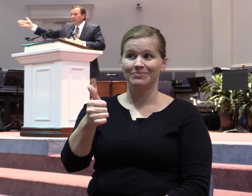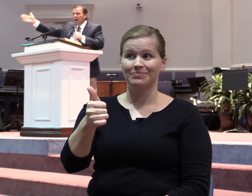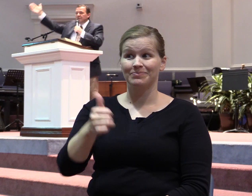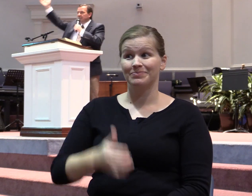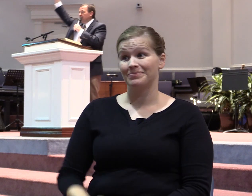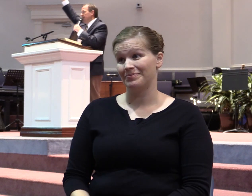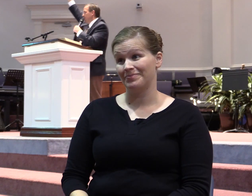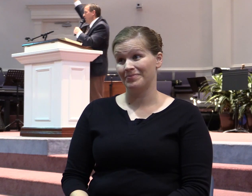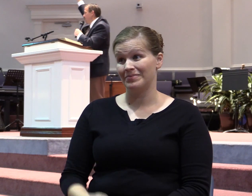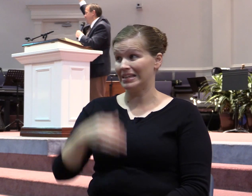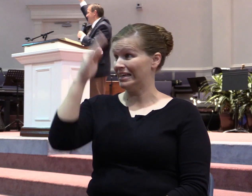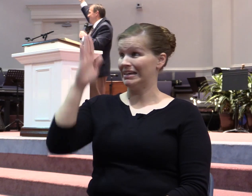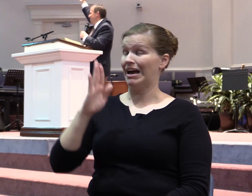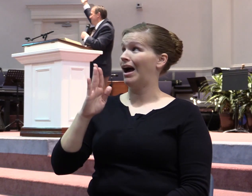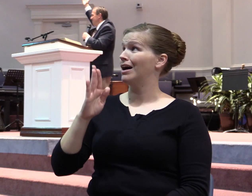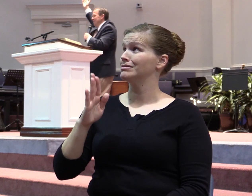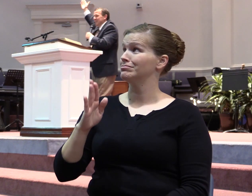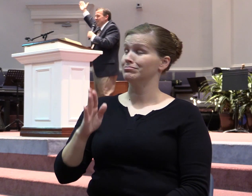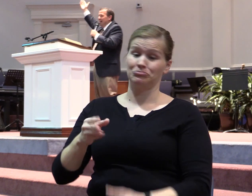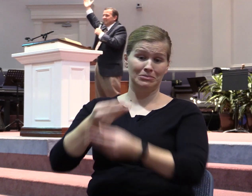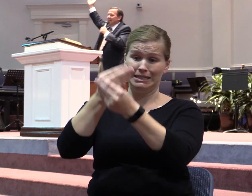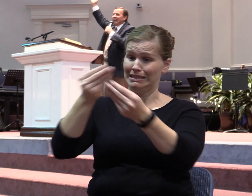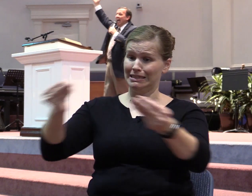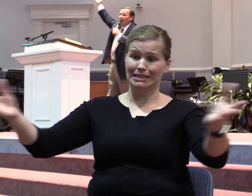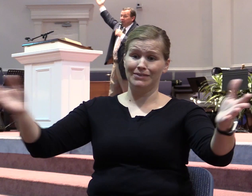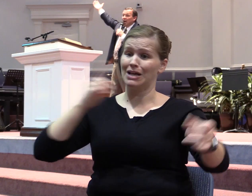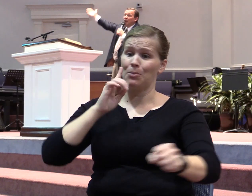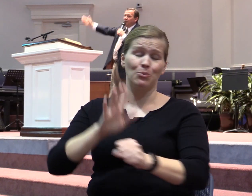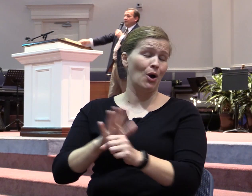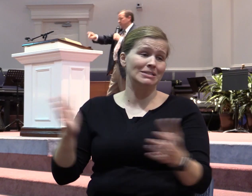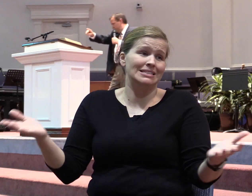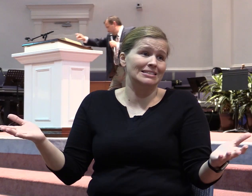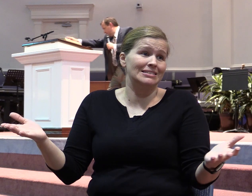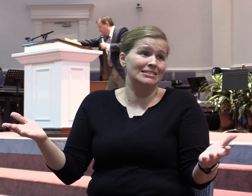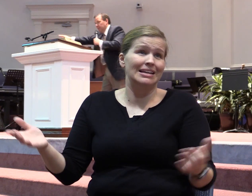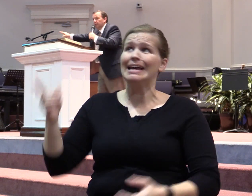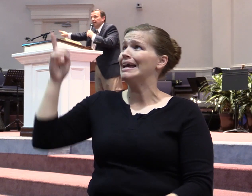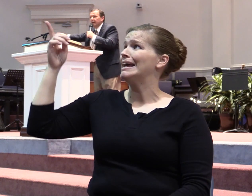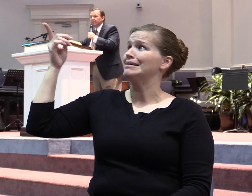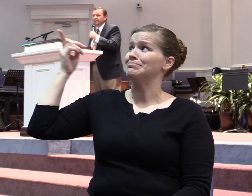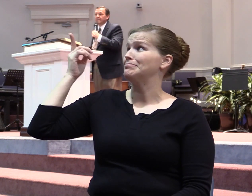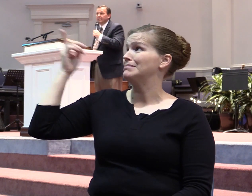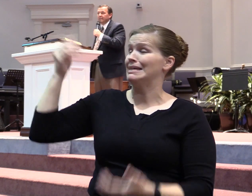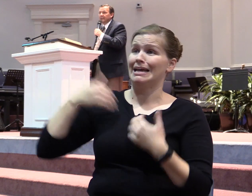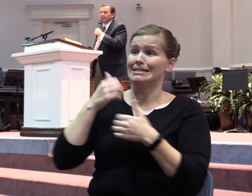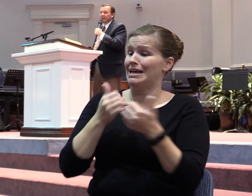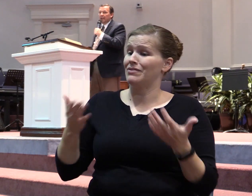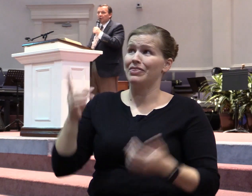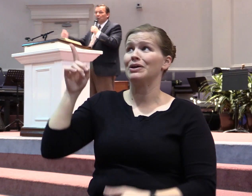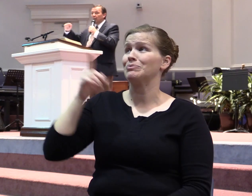God's not bankrupt. God's not out of fill in the blank. Either we're